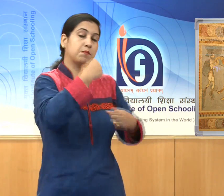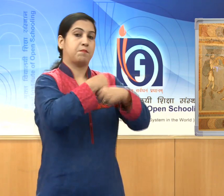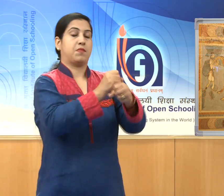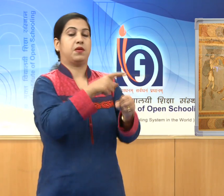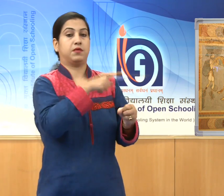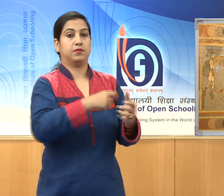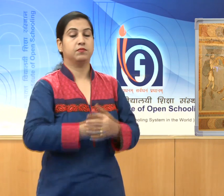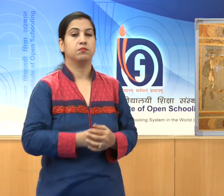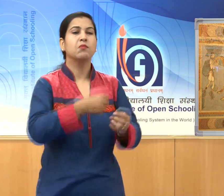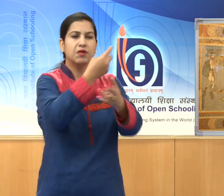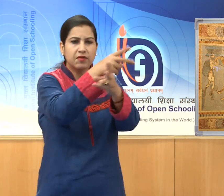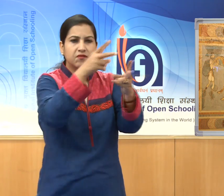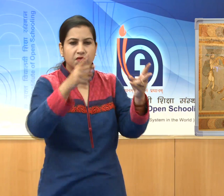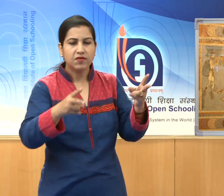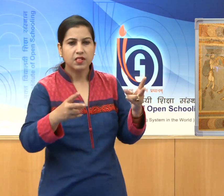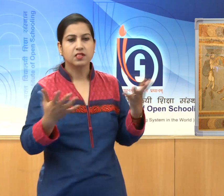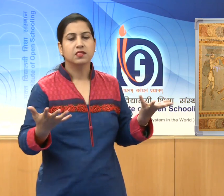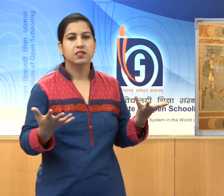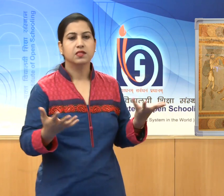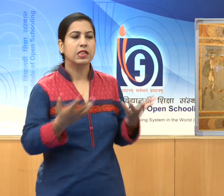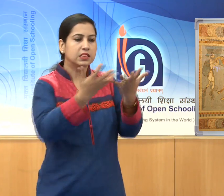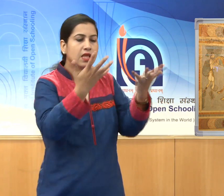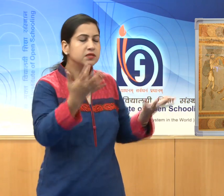different kind of objects.